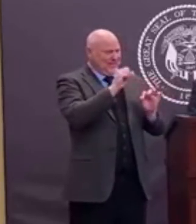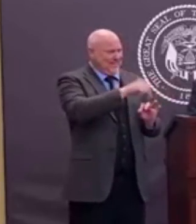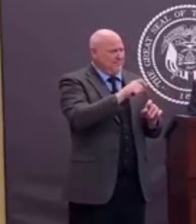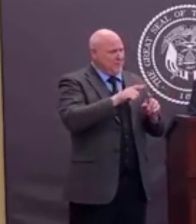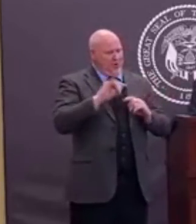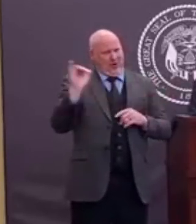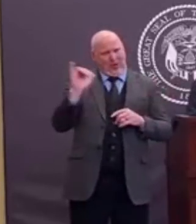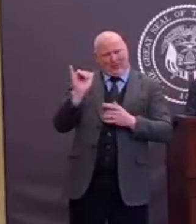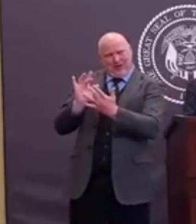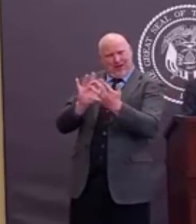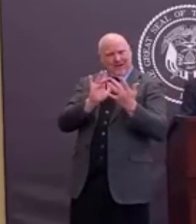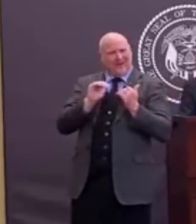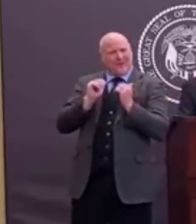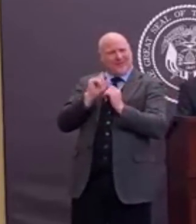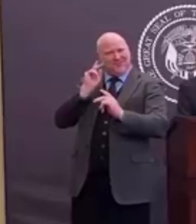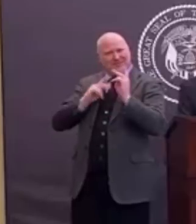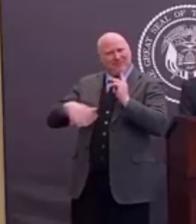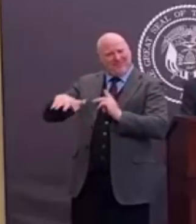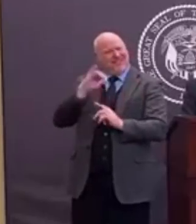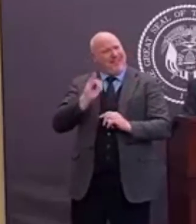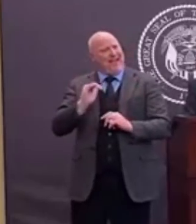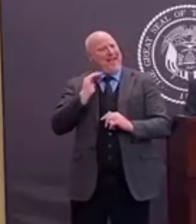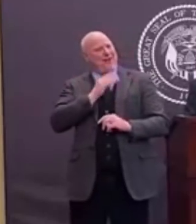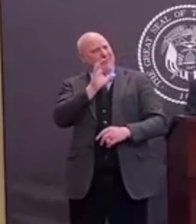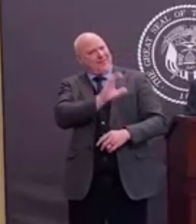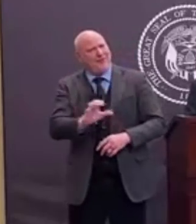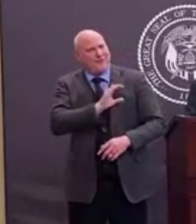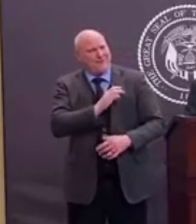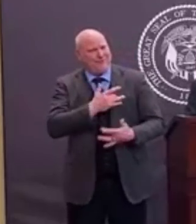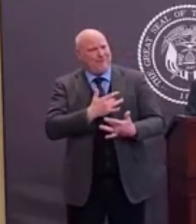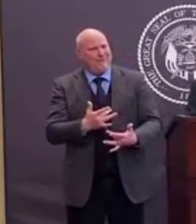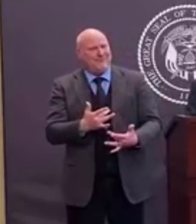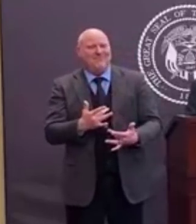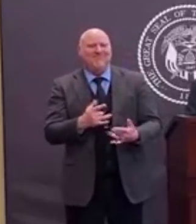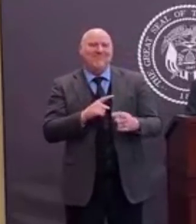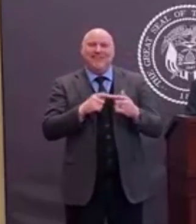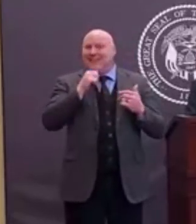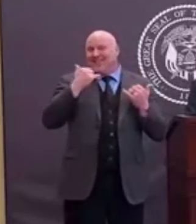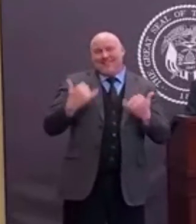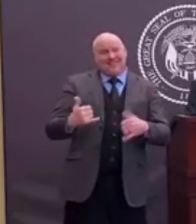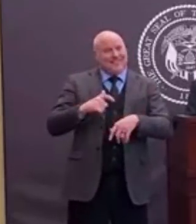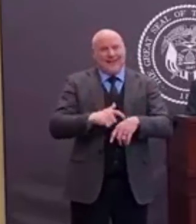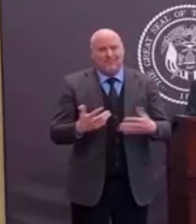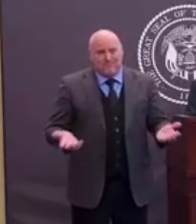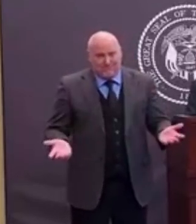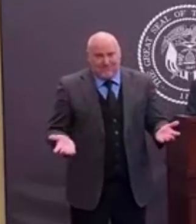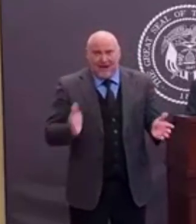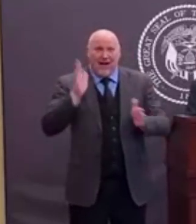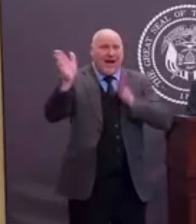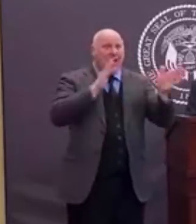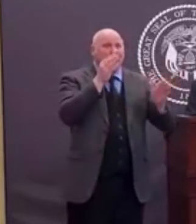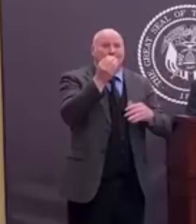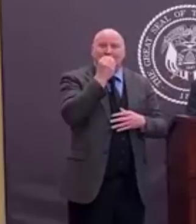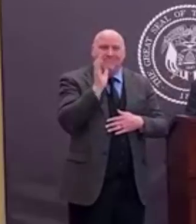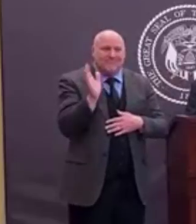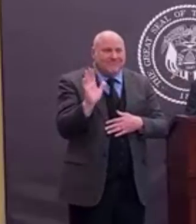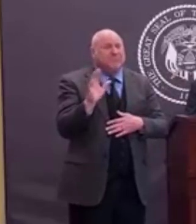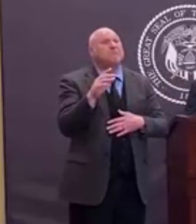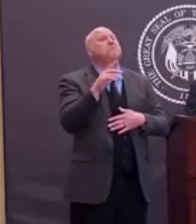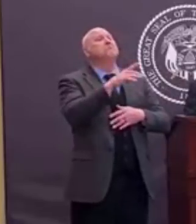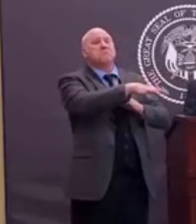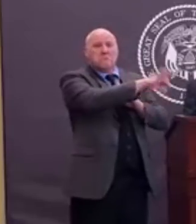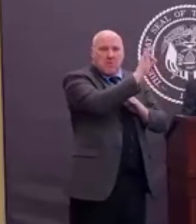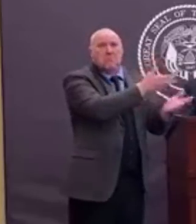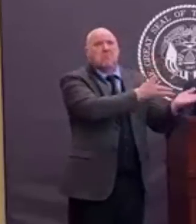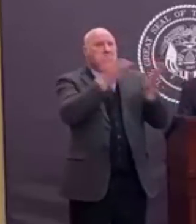that. But for right now, do not dine out except for getting carry-out and delivery, curbside service.